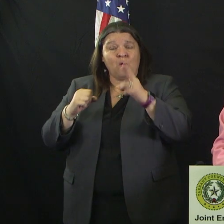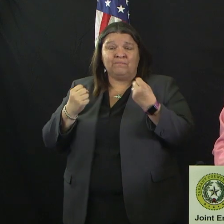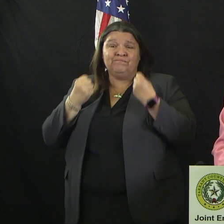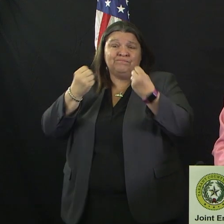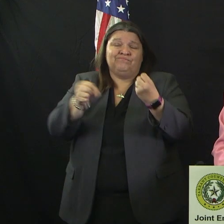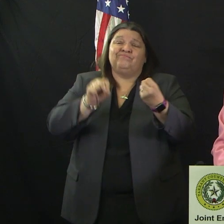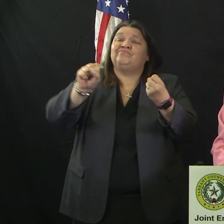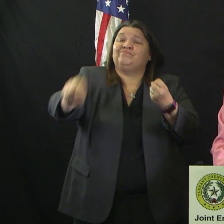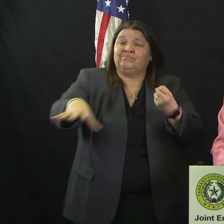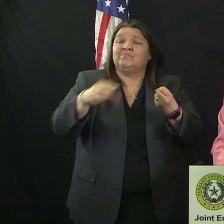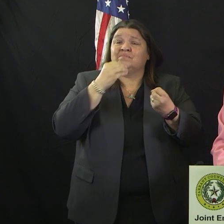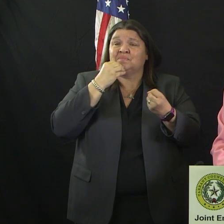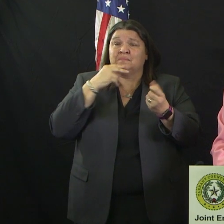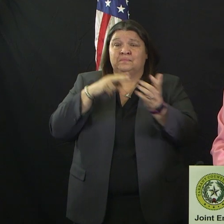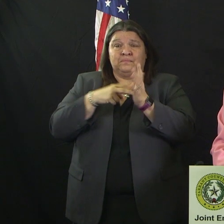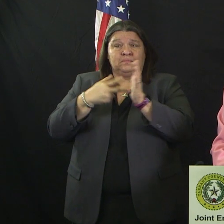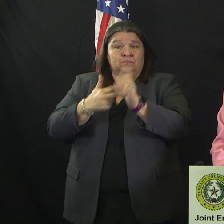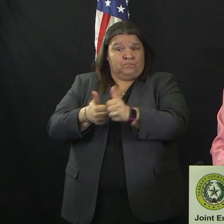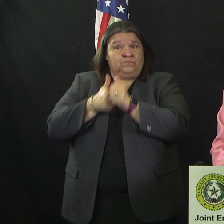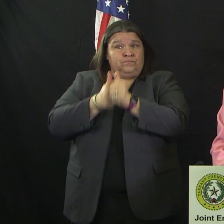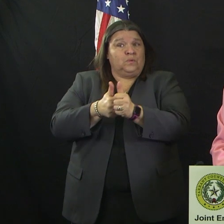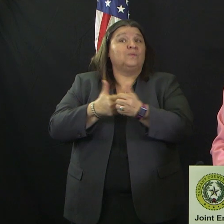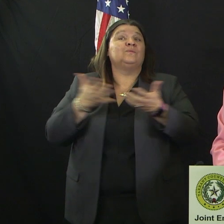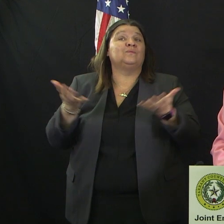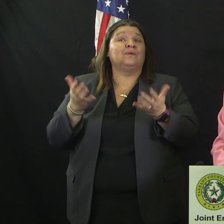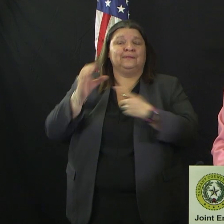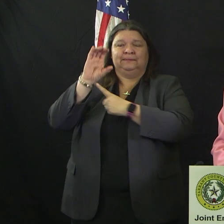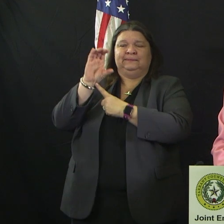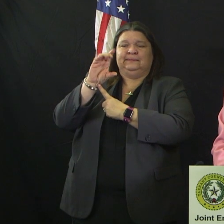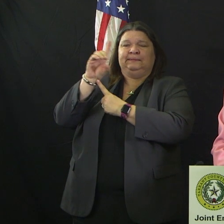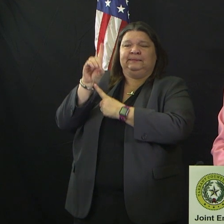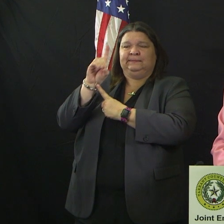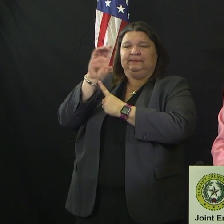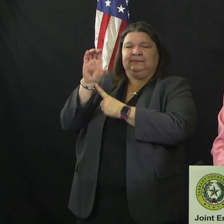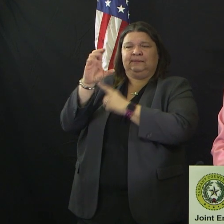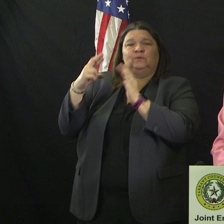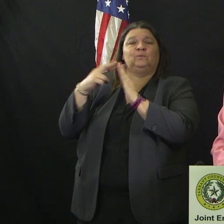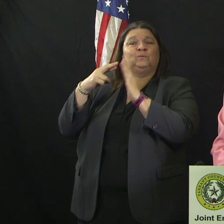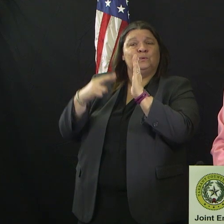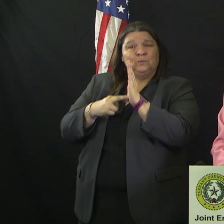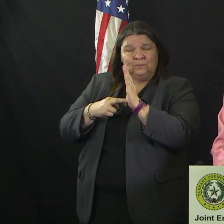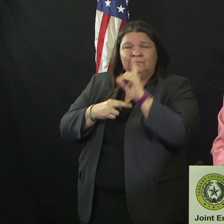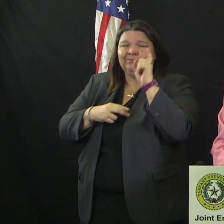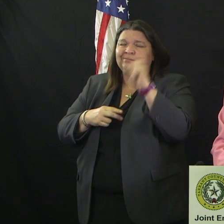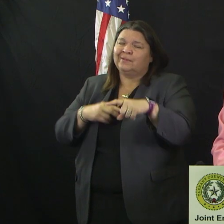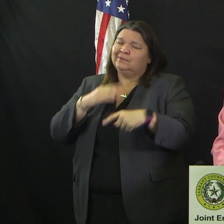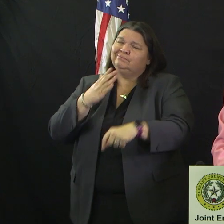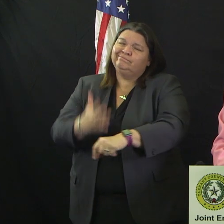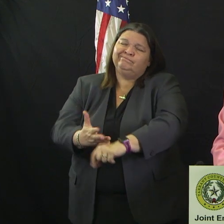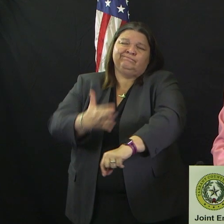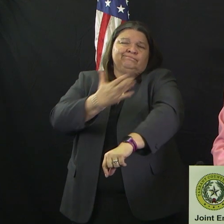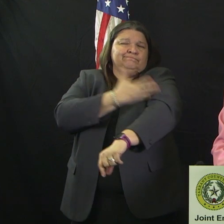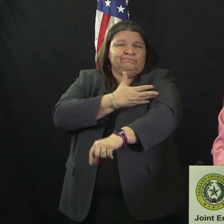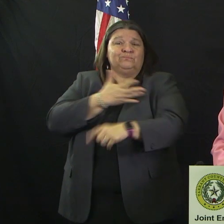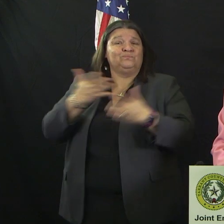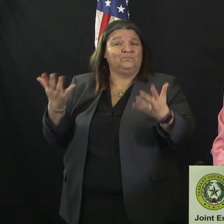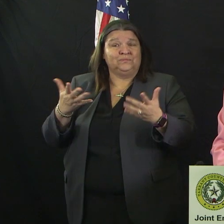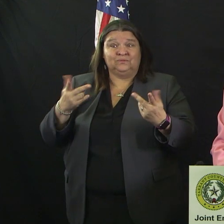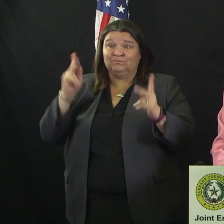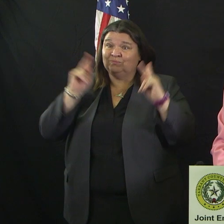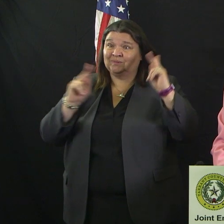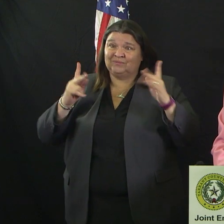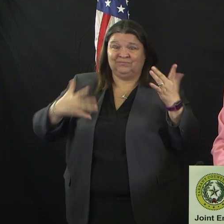recommended. We do need to make improvements in our social distancing plans that are vital for all our